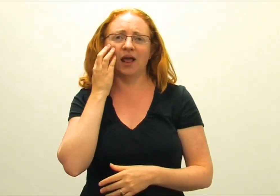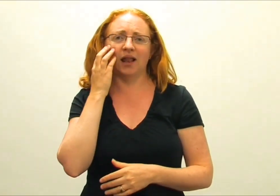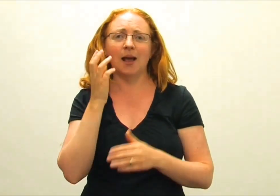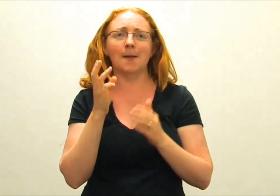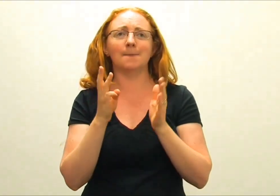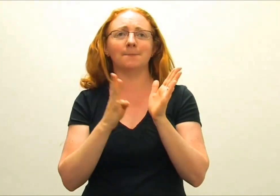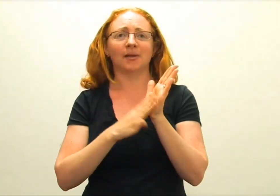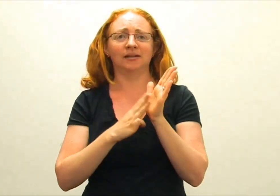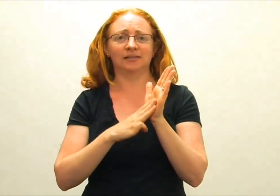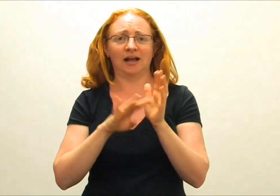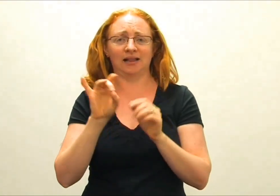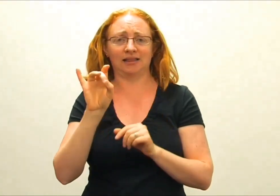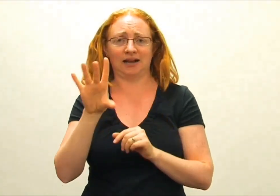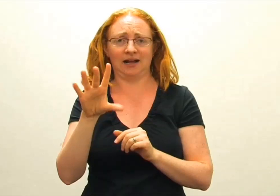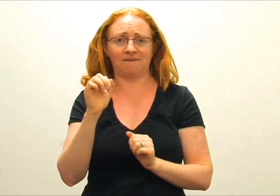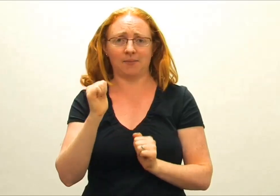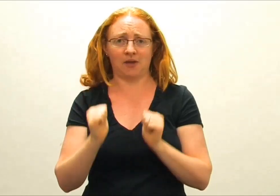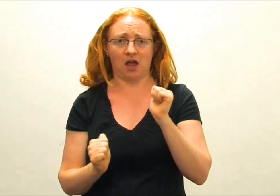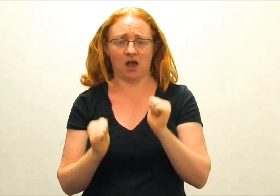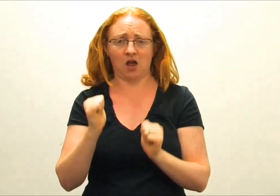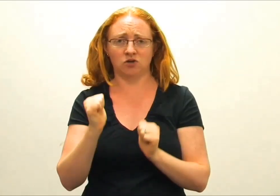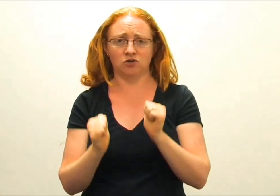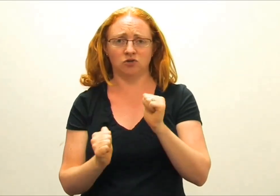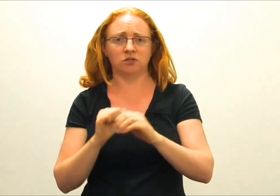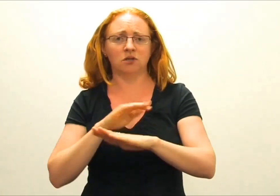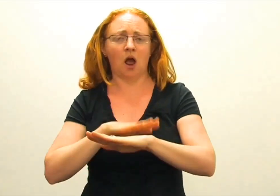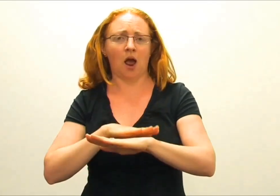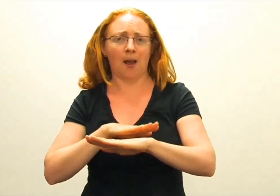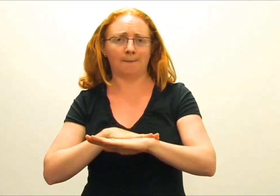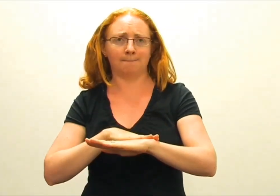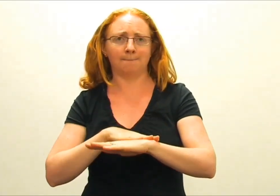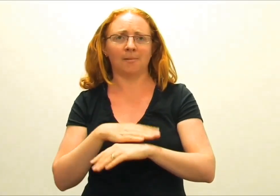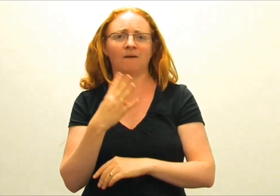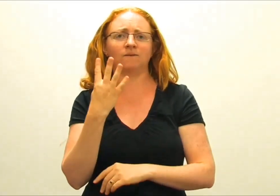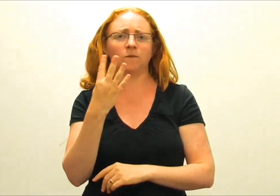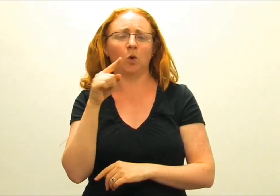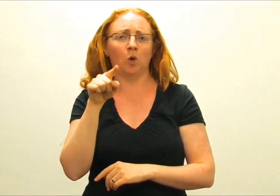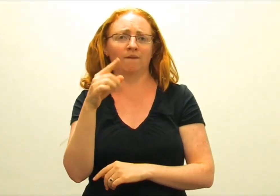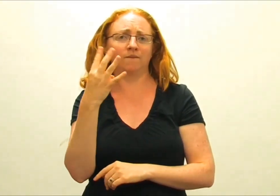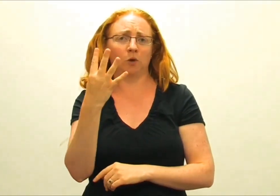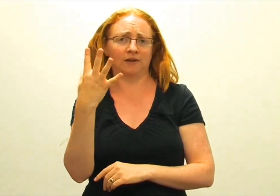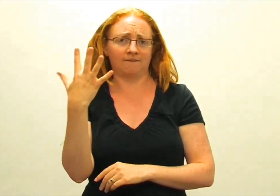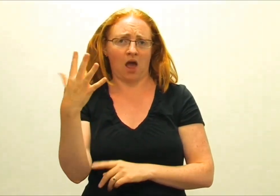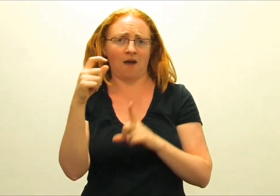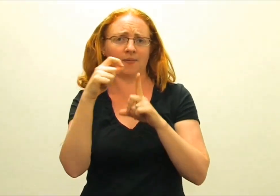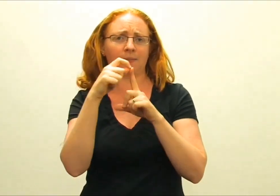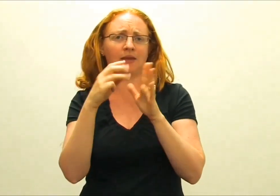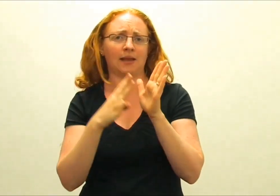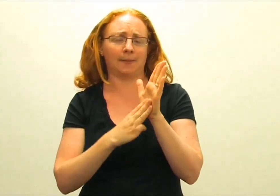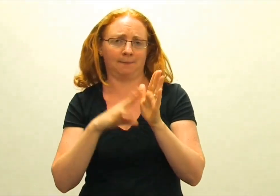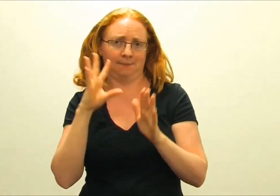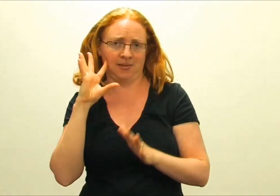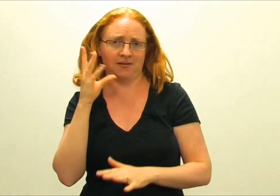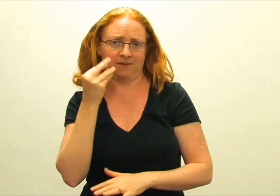That'll be happening on Monday the 10th of March at 4.45pm in the afternoon.